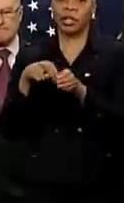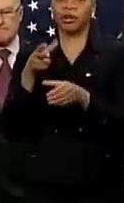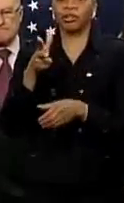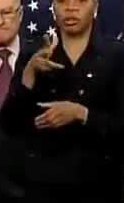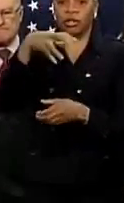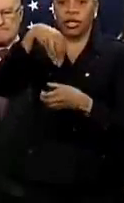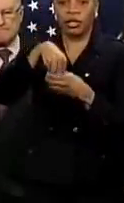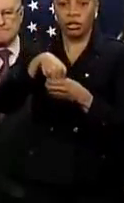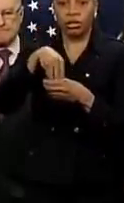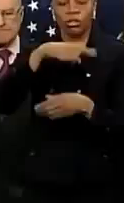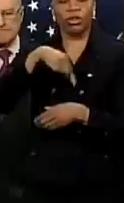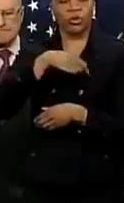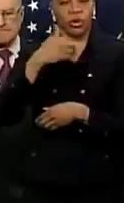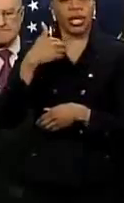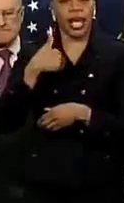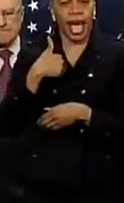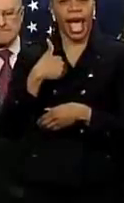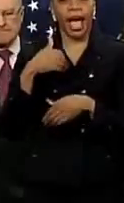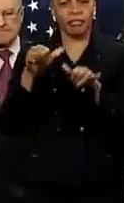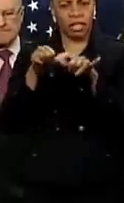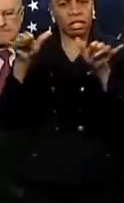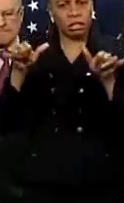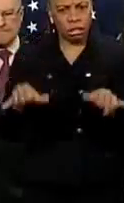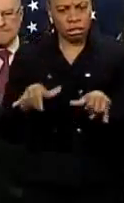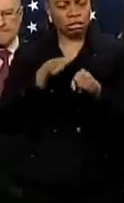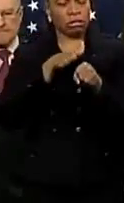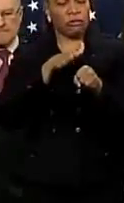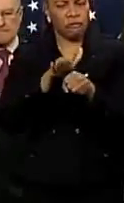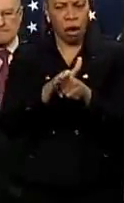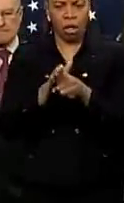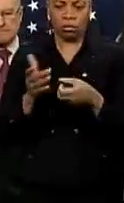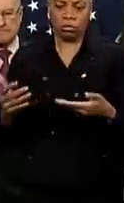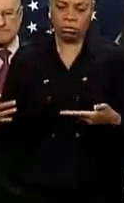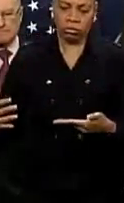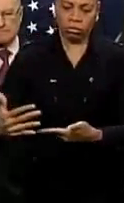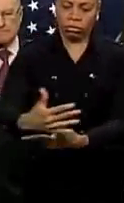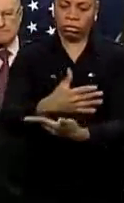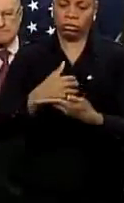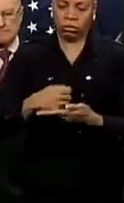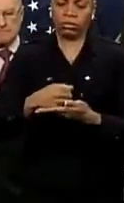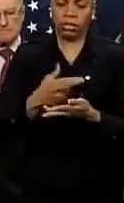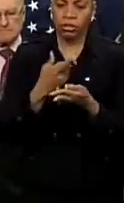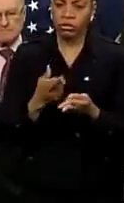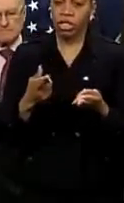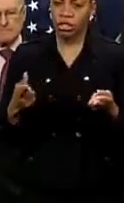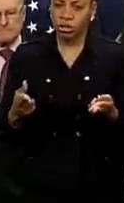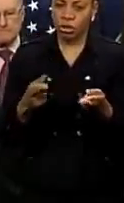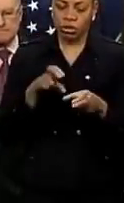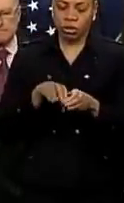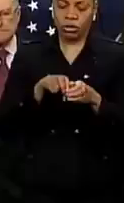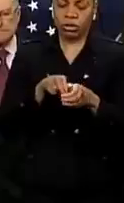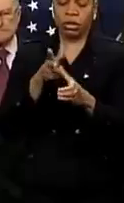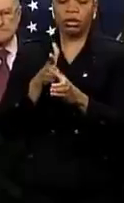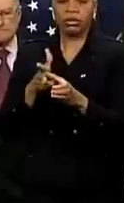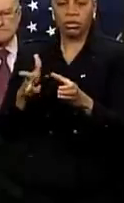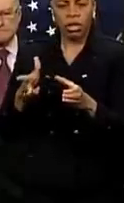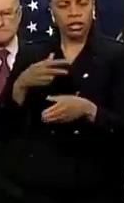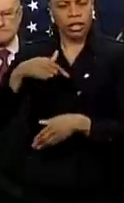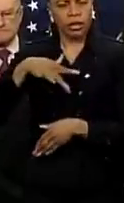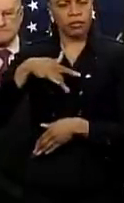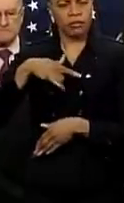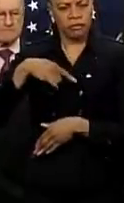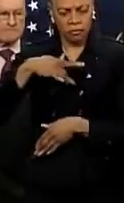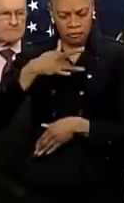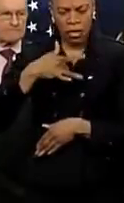So we've got a whole system of pulling together all the resources, all the tow trucks, and we certainly think we have enough. And